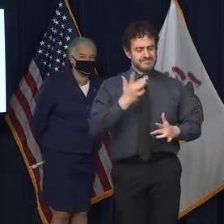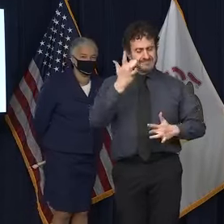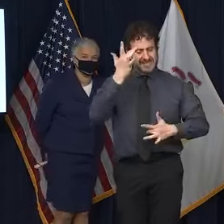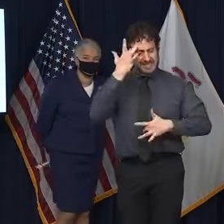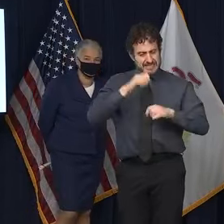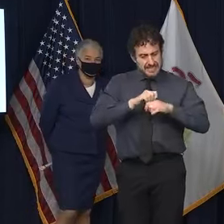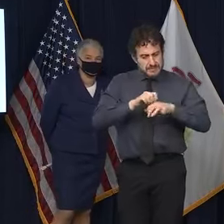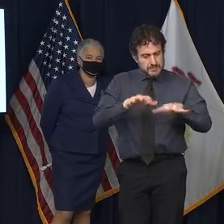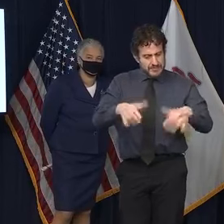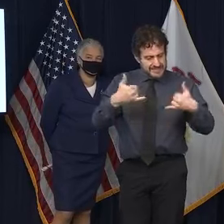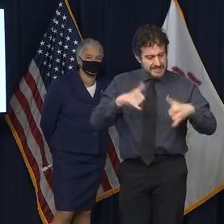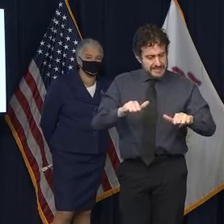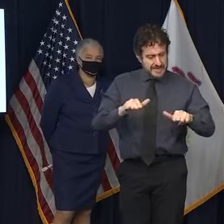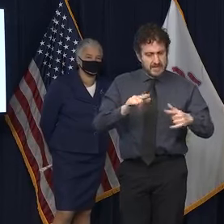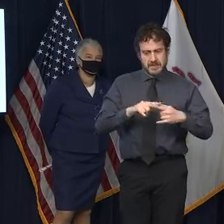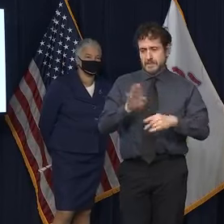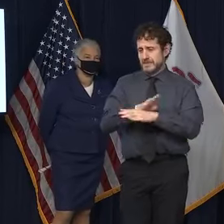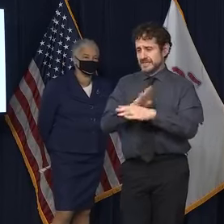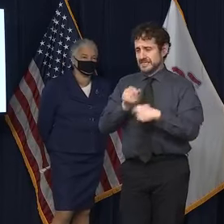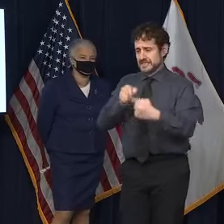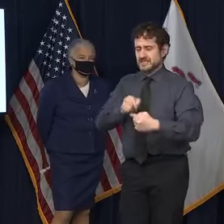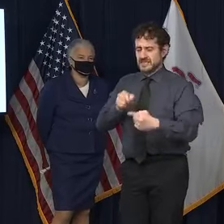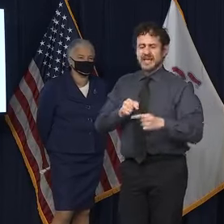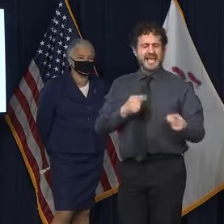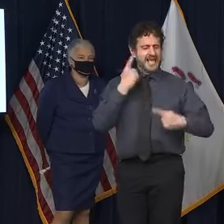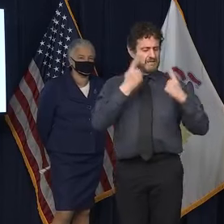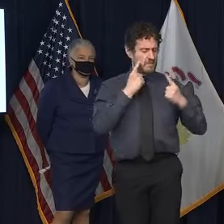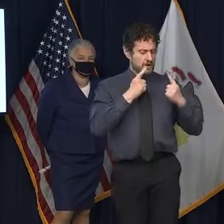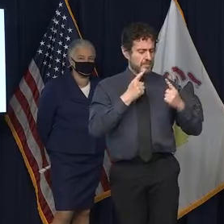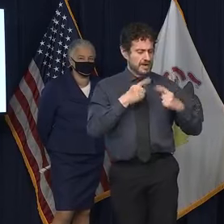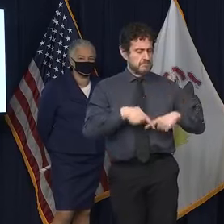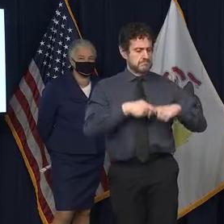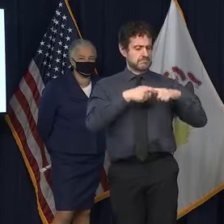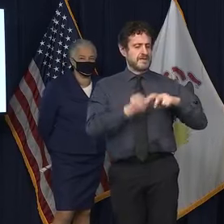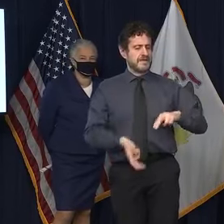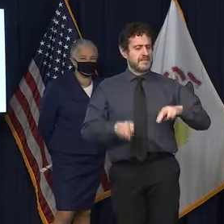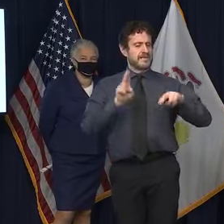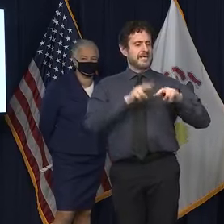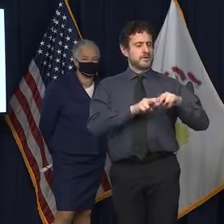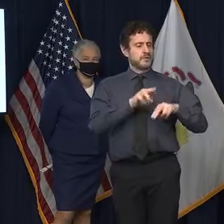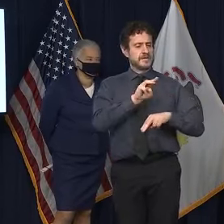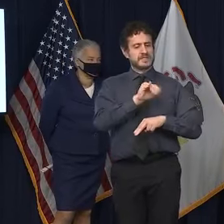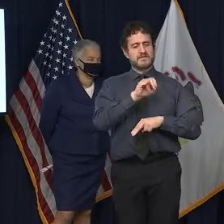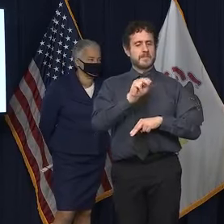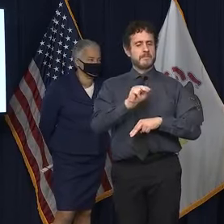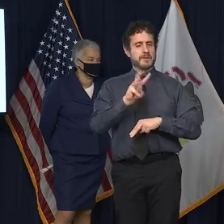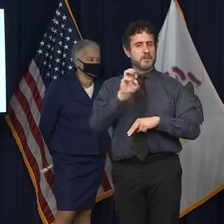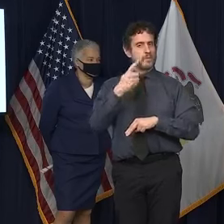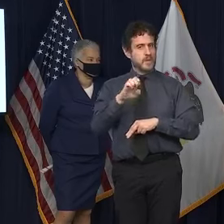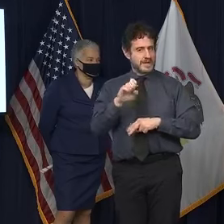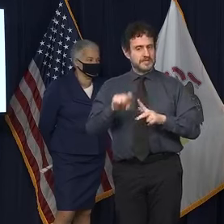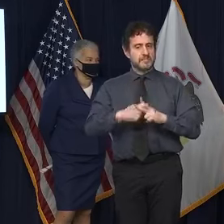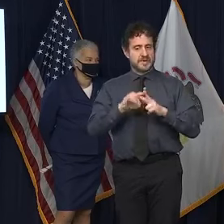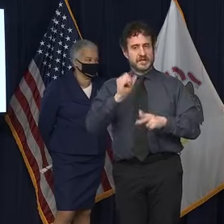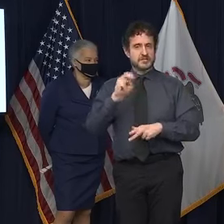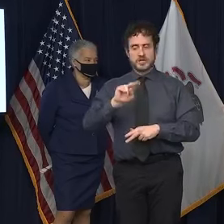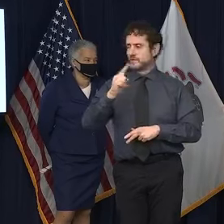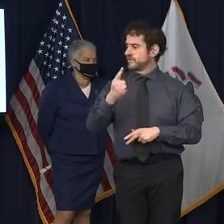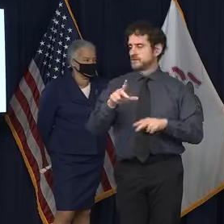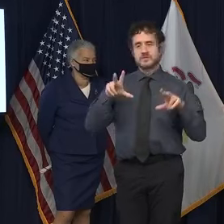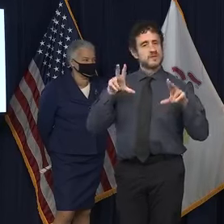businesses struggling, has there been any consideration to suspending the increase to the minimum wage that begins January 1st? No.